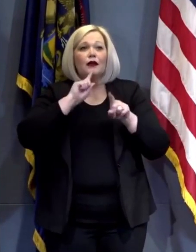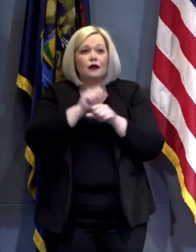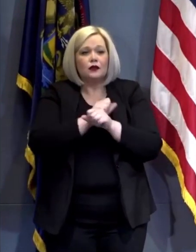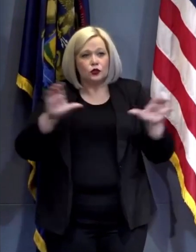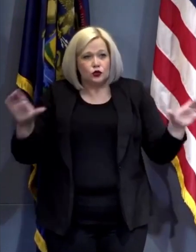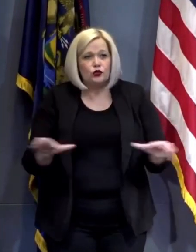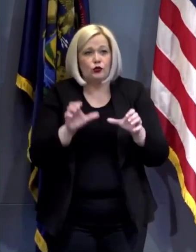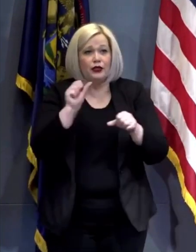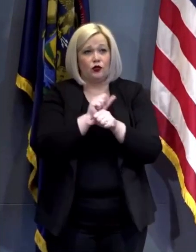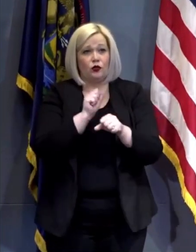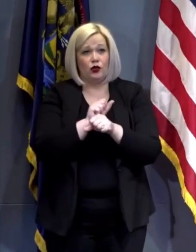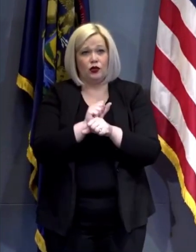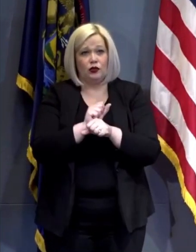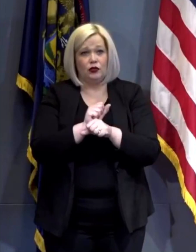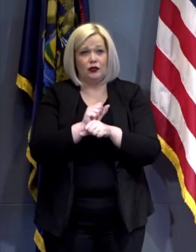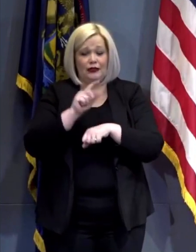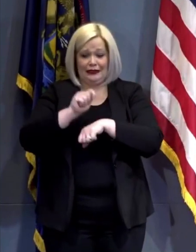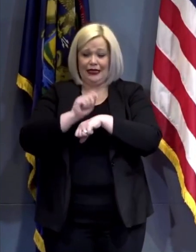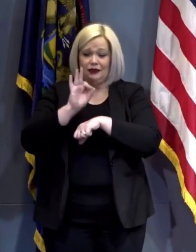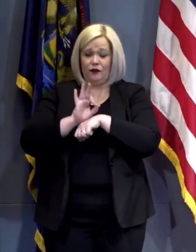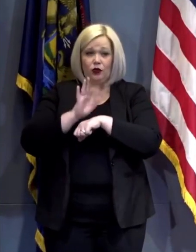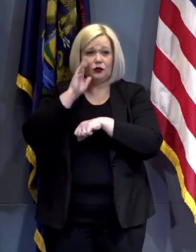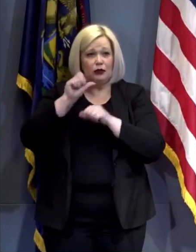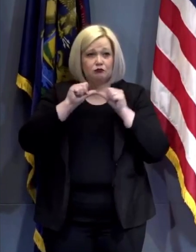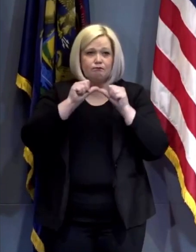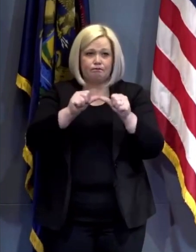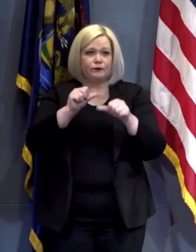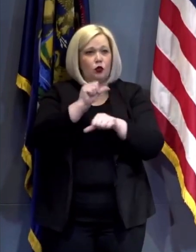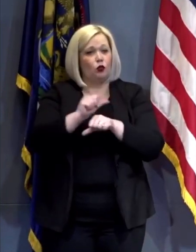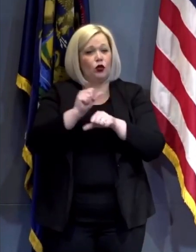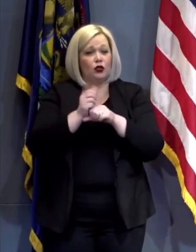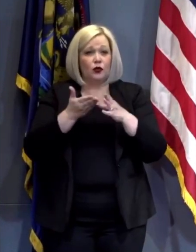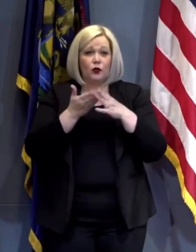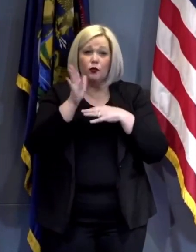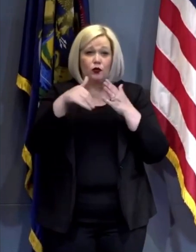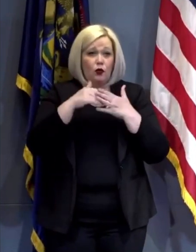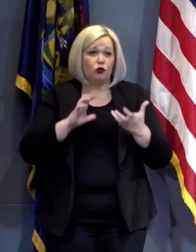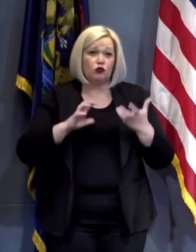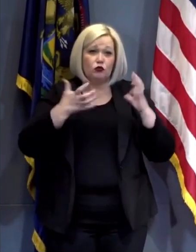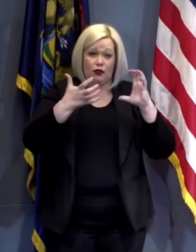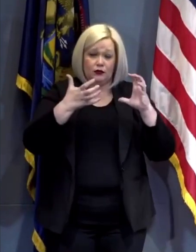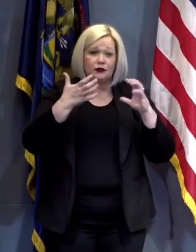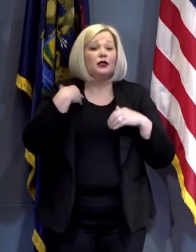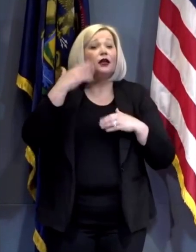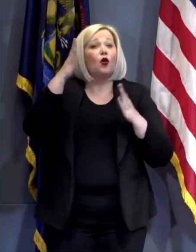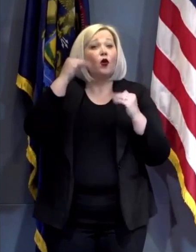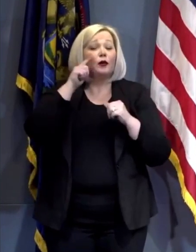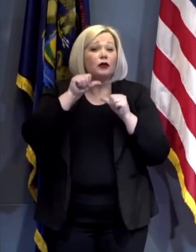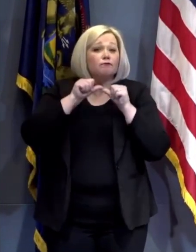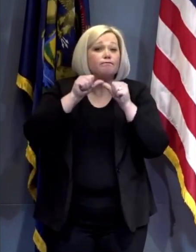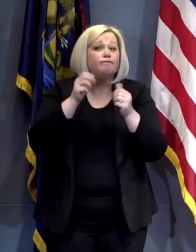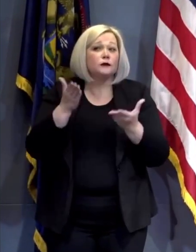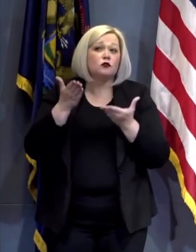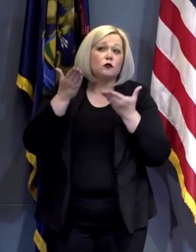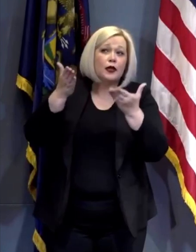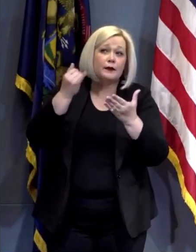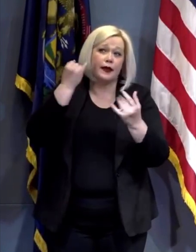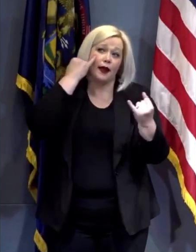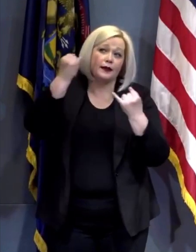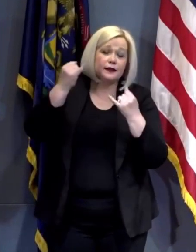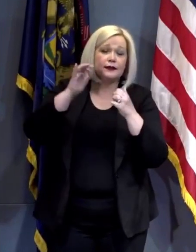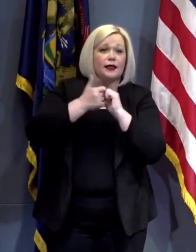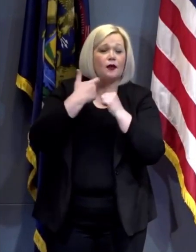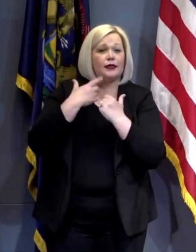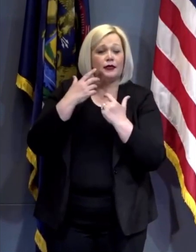the task force will be in place throughout the crisis and that we hope that we will be able to continue to make recommendations going forward about how we can